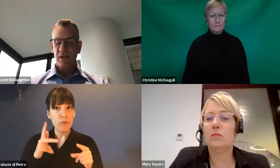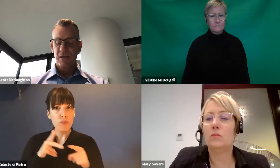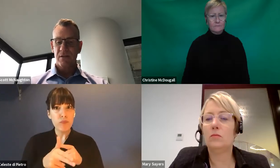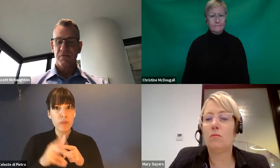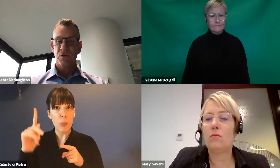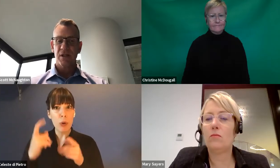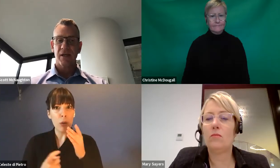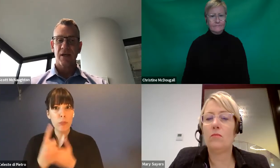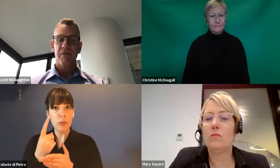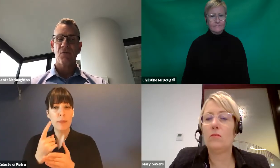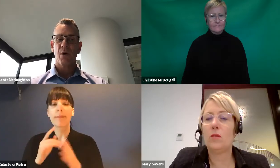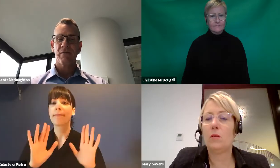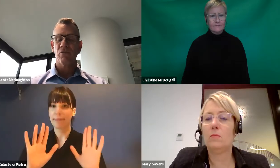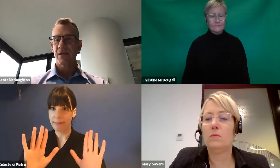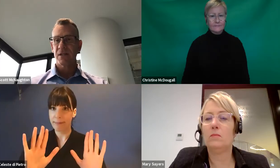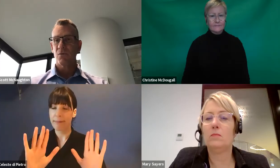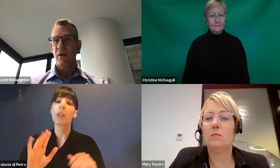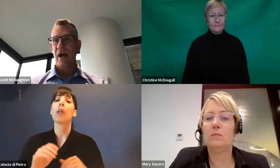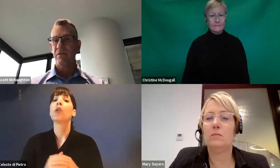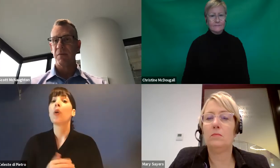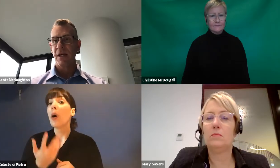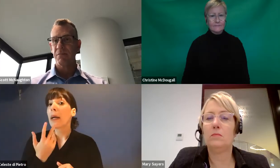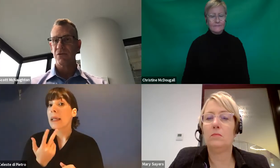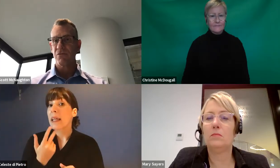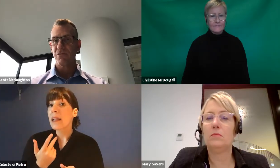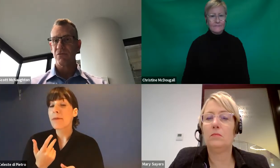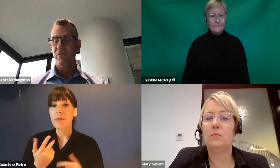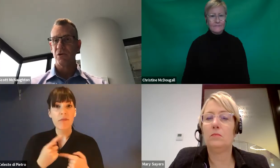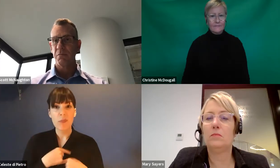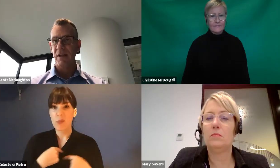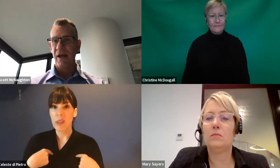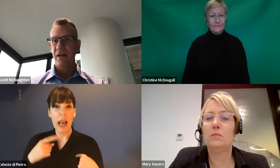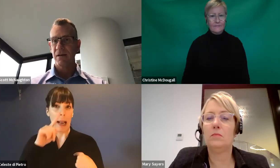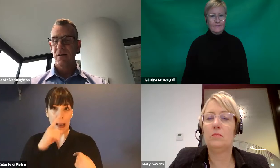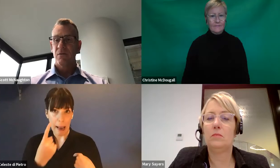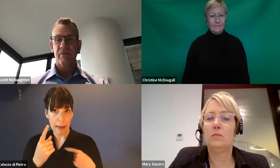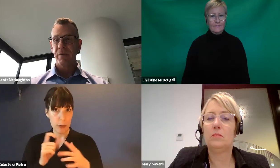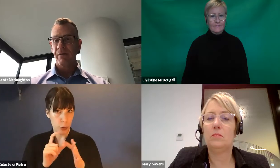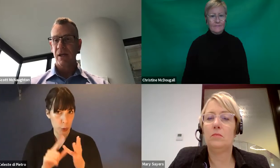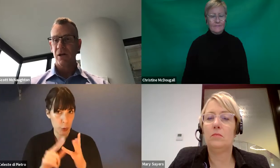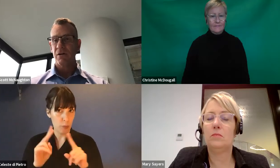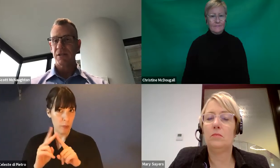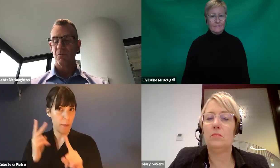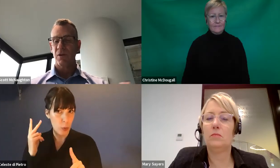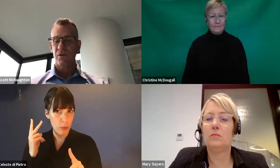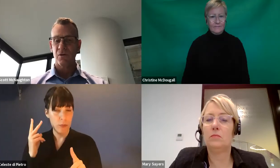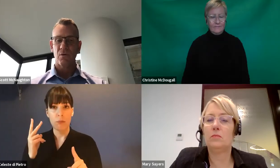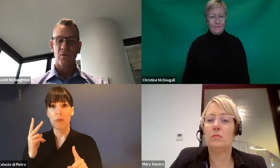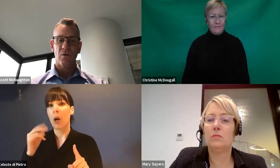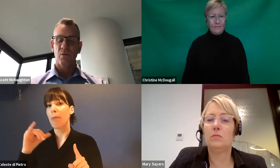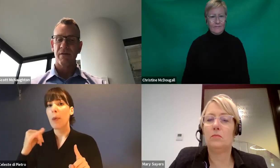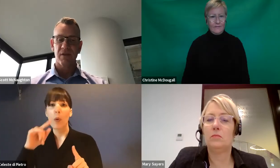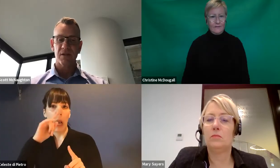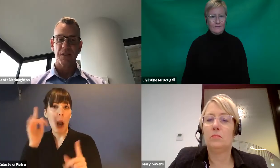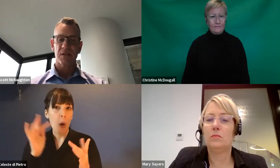supporting this. Firstly, if for whatever reason we haven't been able to review your plan, we haven't been able to get in contact with you